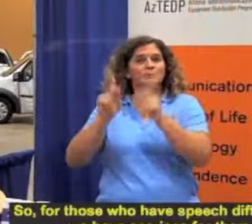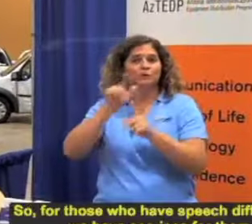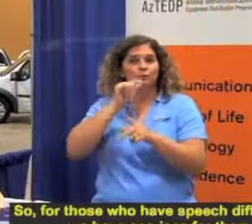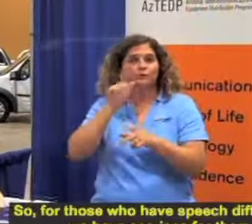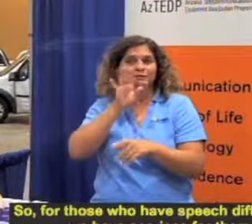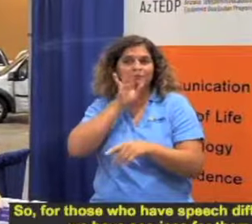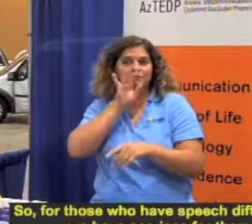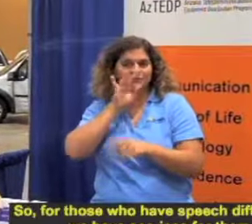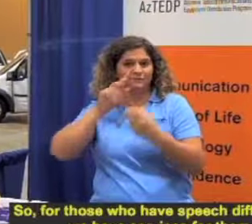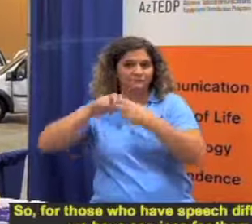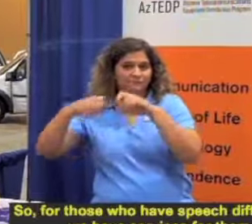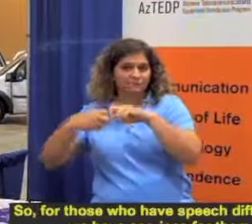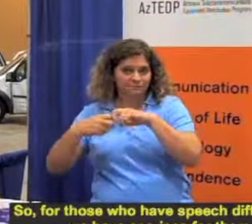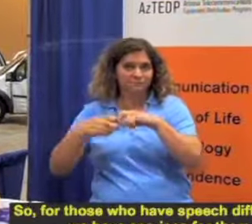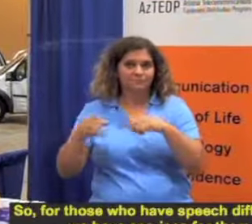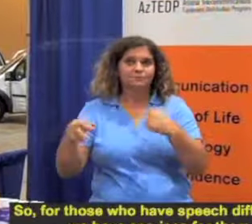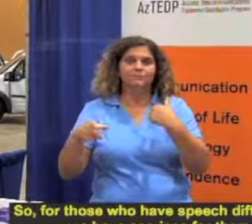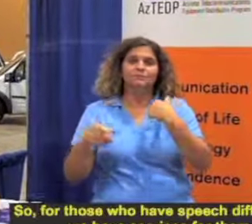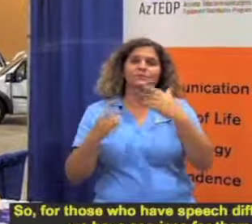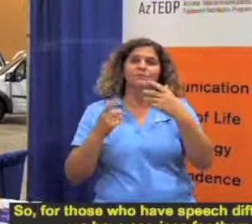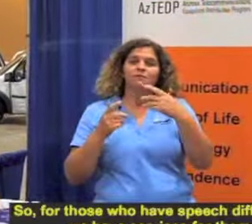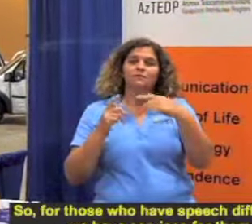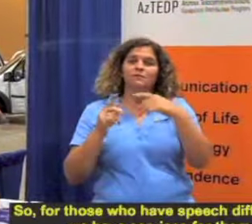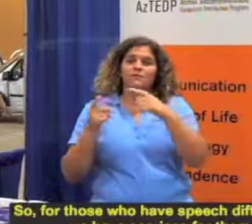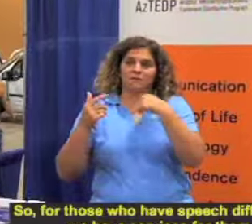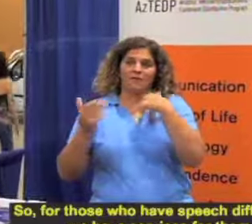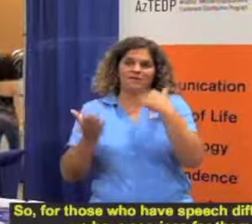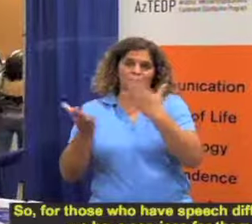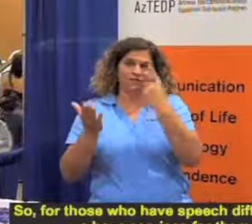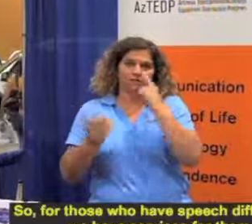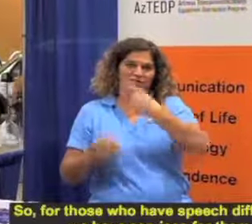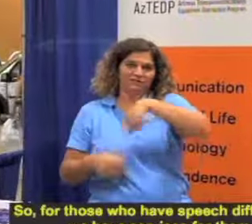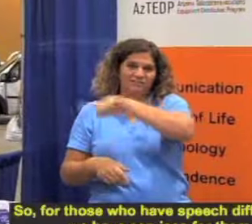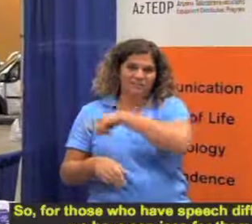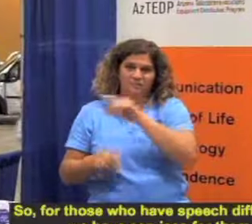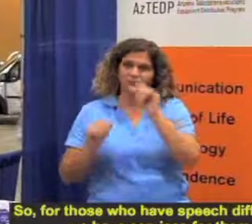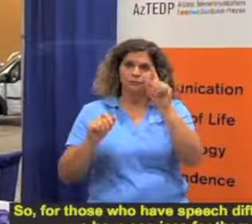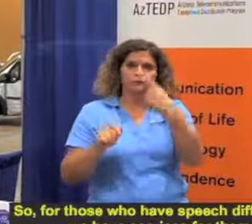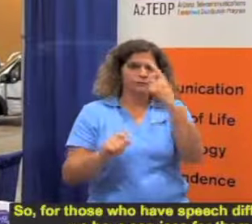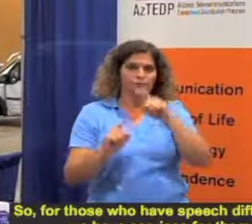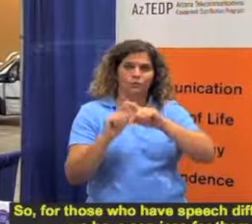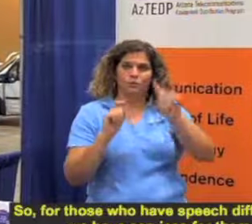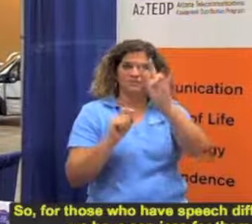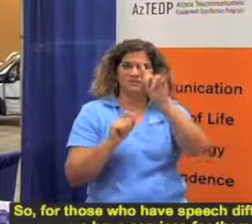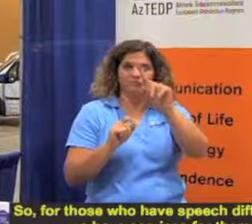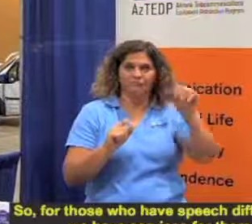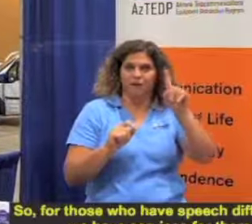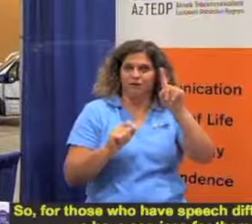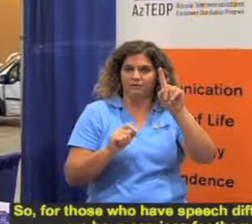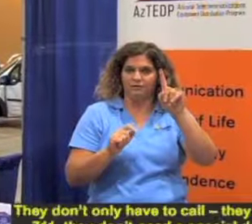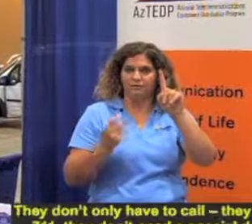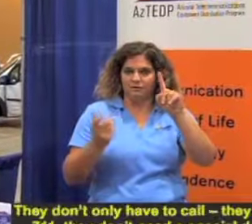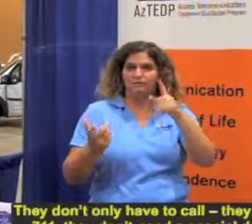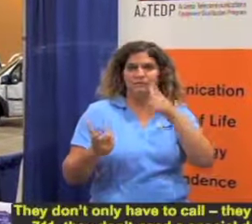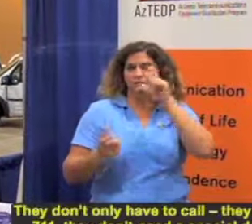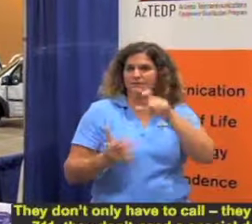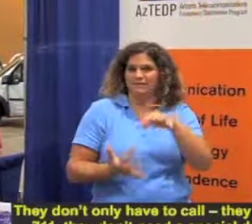So for those who have speech difficulties, we have services for them. They don't only have to call,